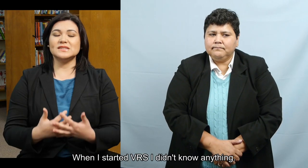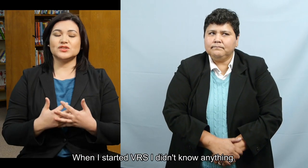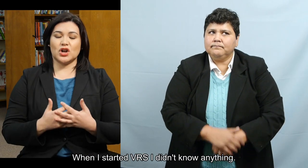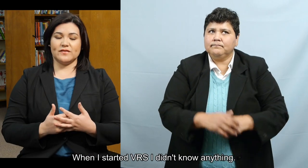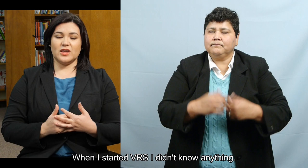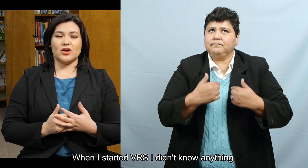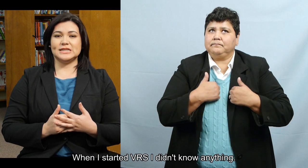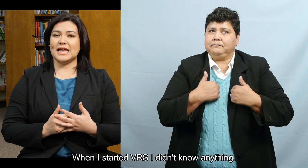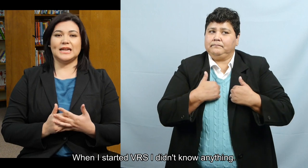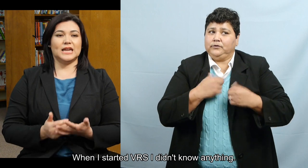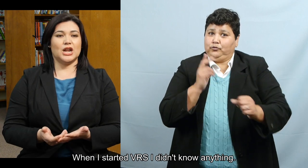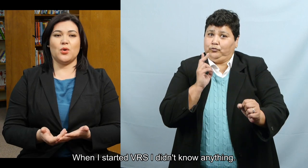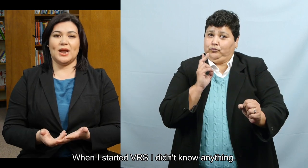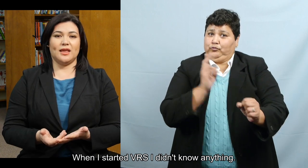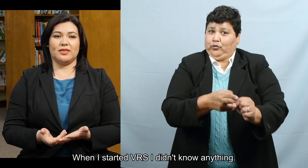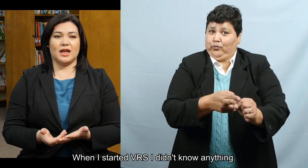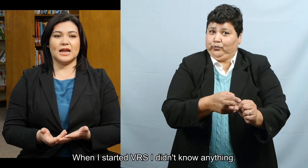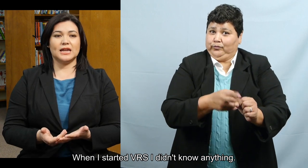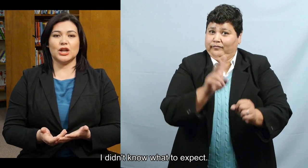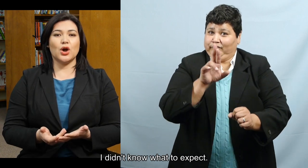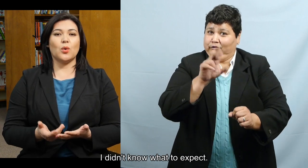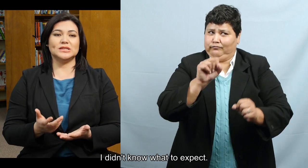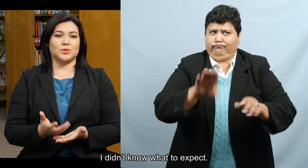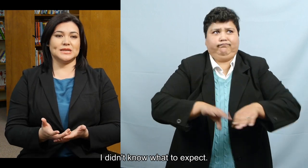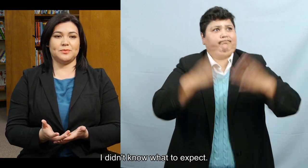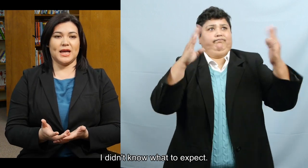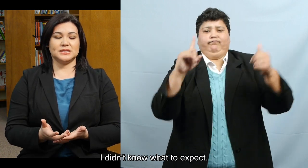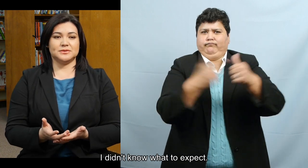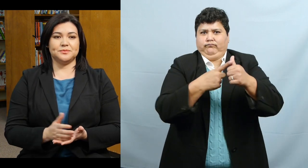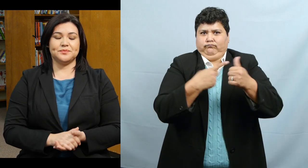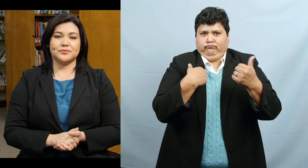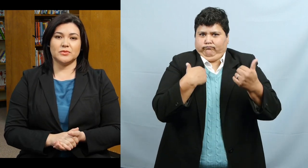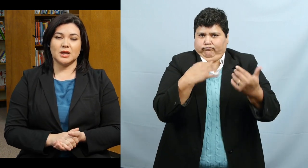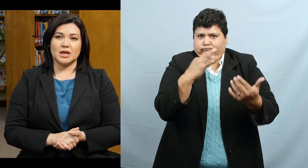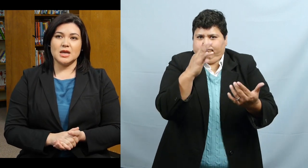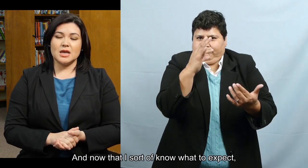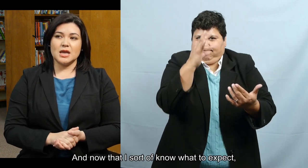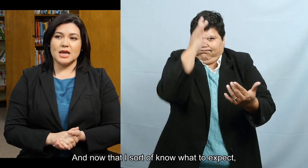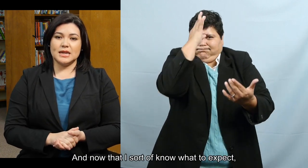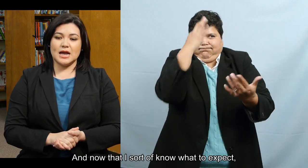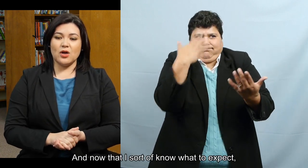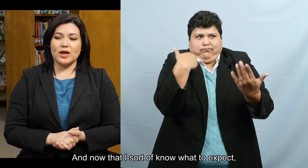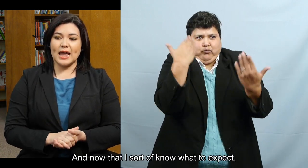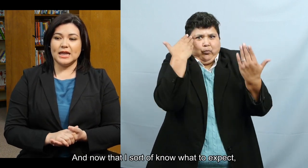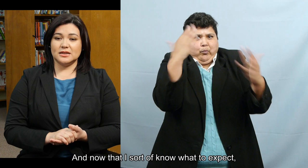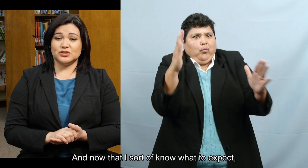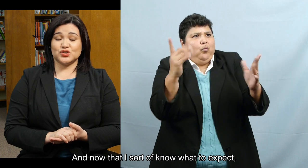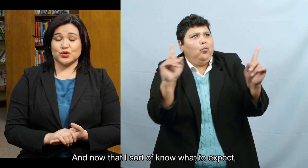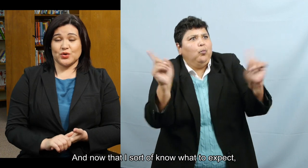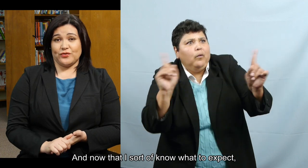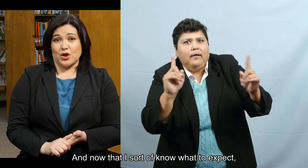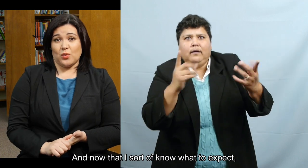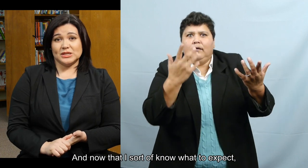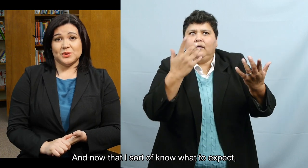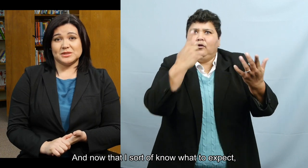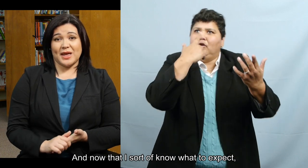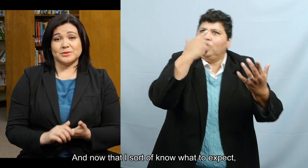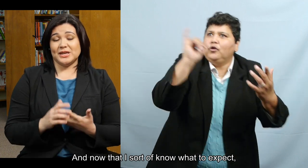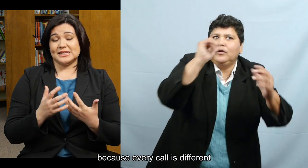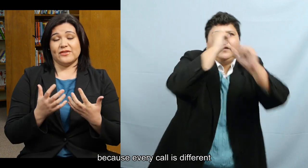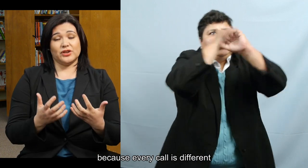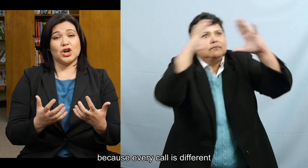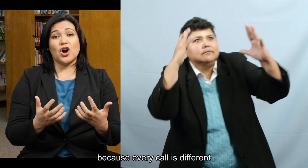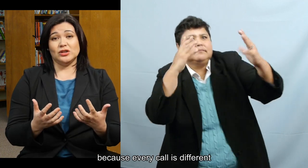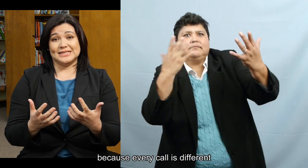When I started VRS I didn't know anything. I didn't know what to expect. And now that I sort of know what to